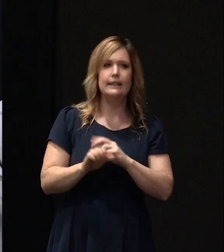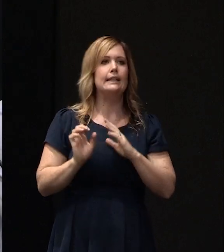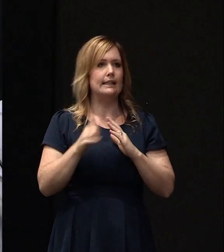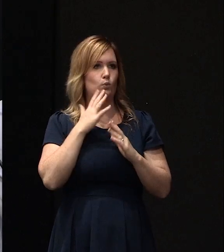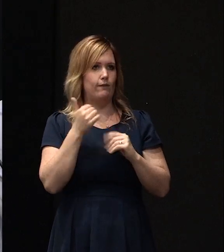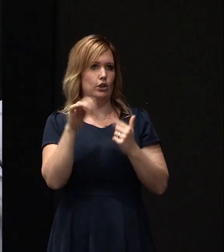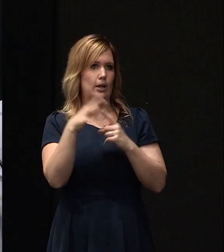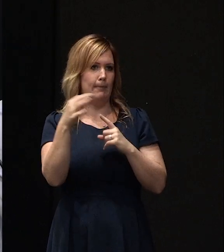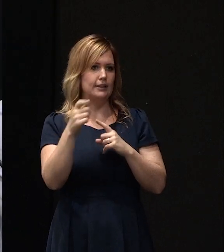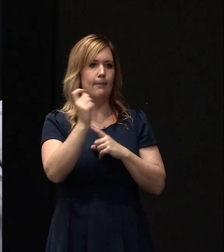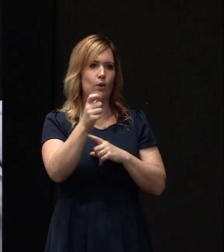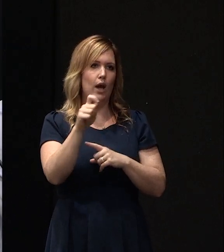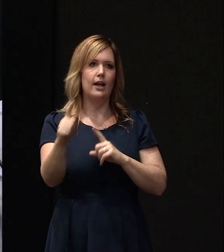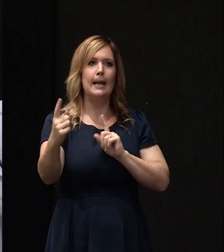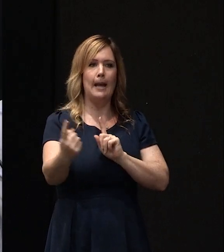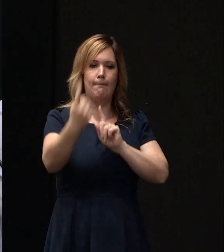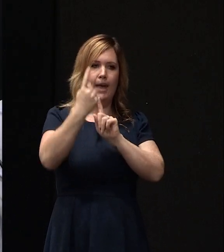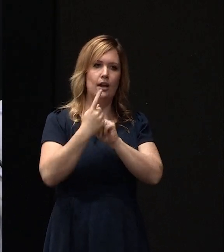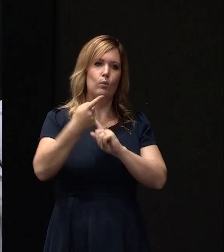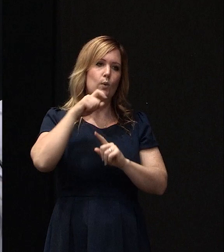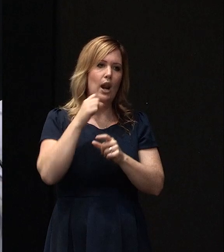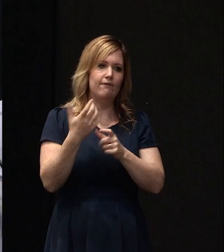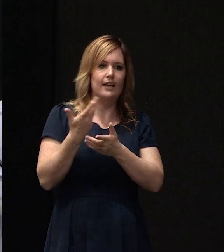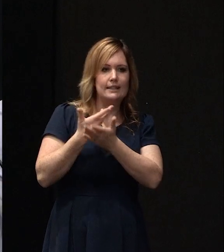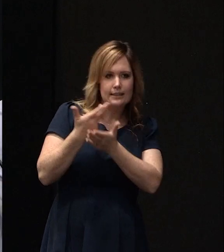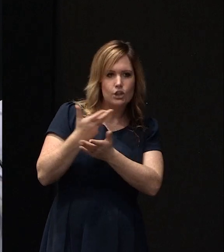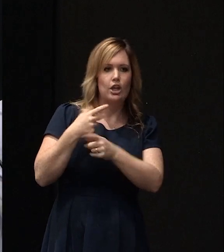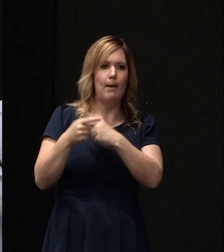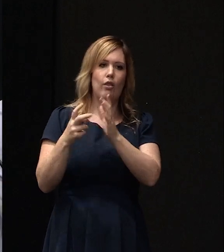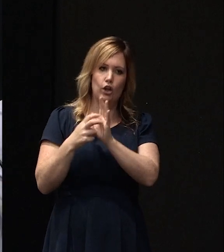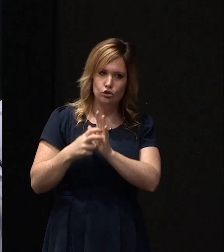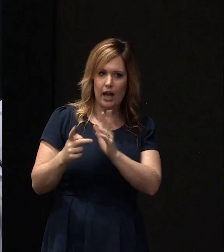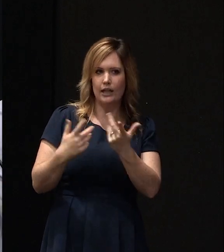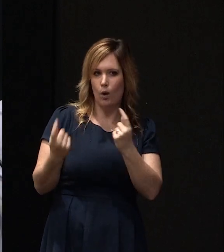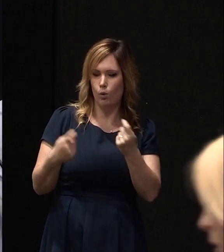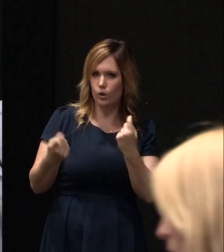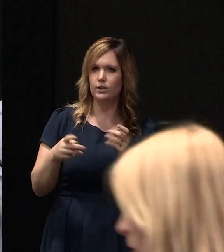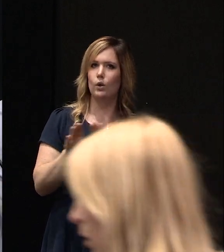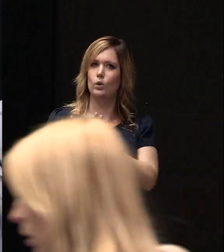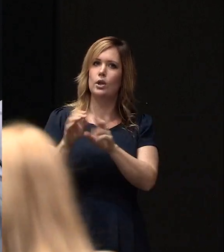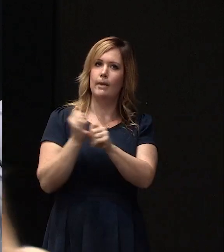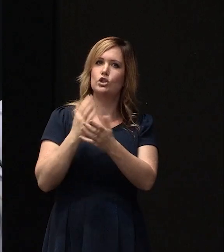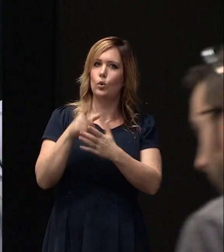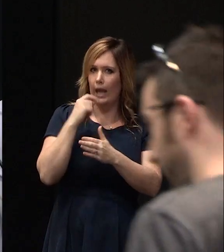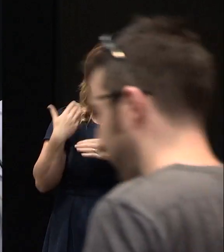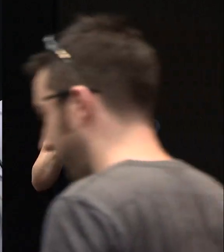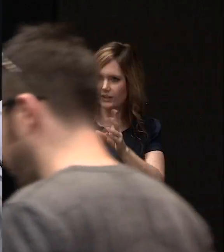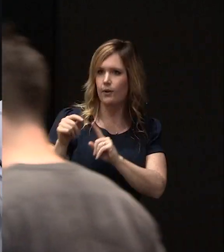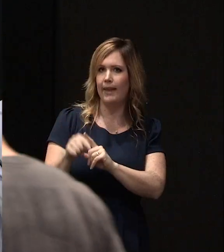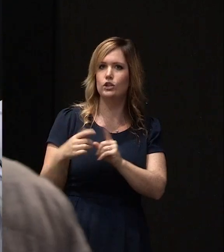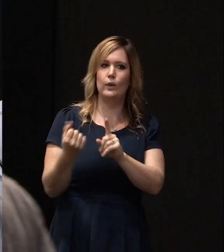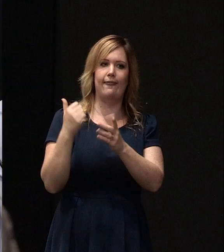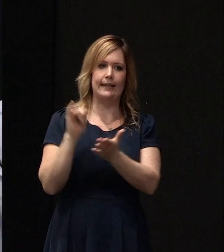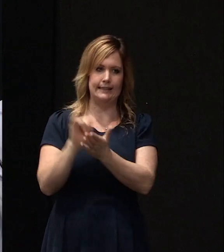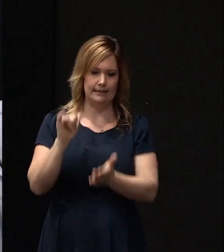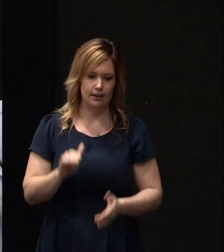a builder, they'll come back to us and we'll have the discussions around how we run the contract and that sort of thing and making sure that they can progress from there to get building consent.